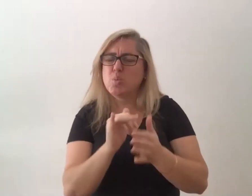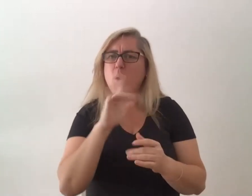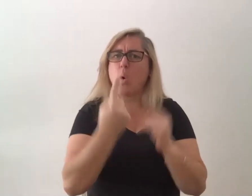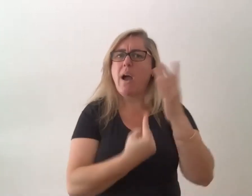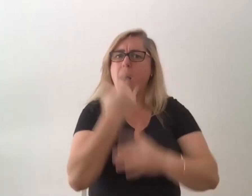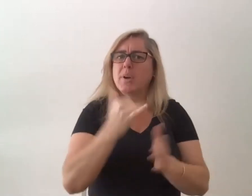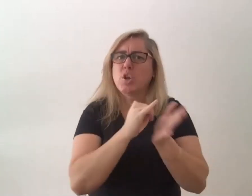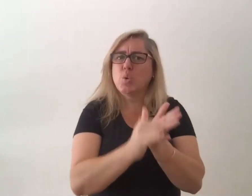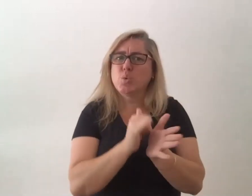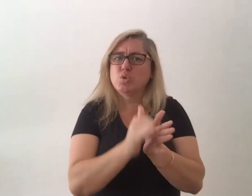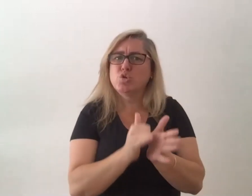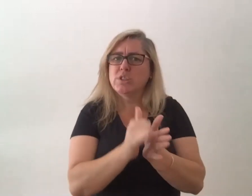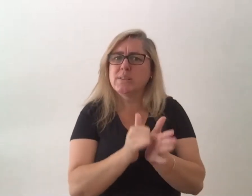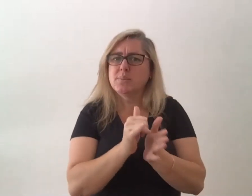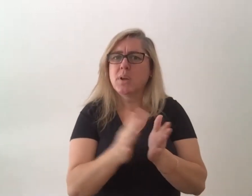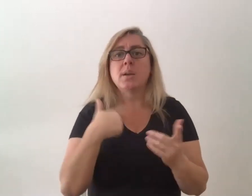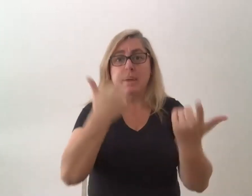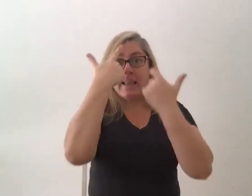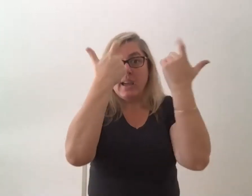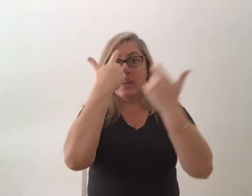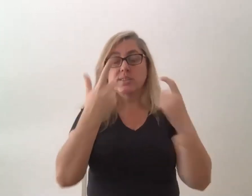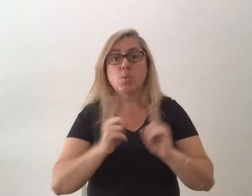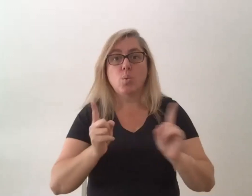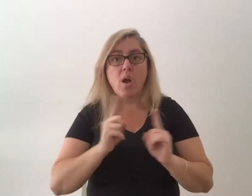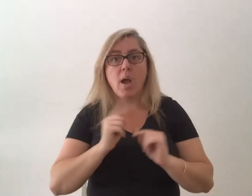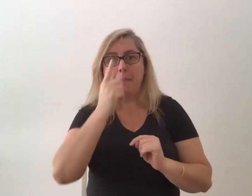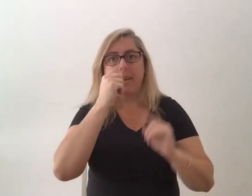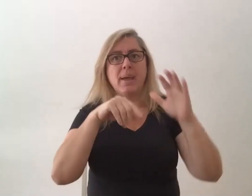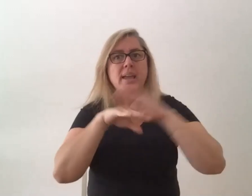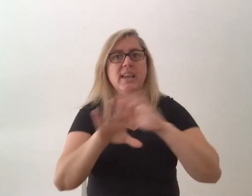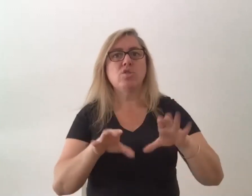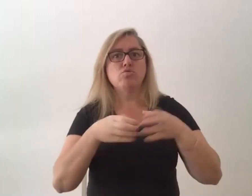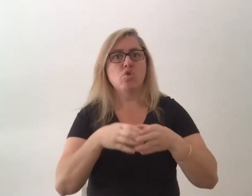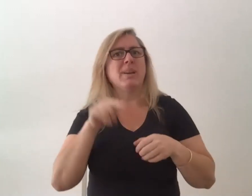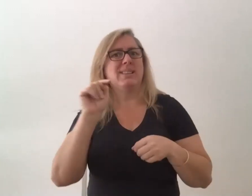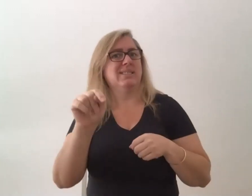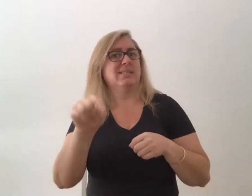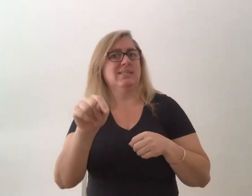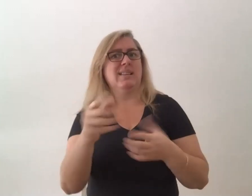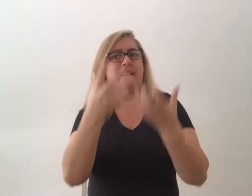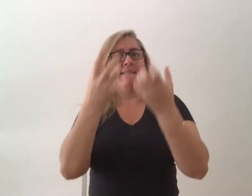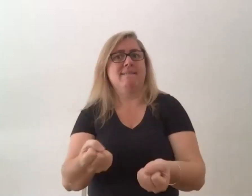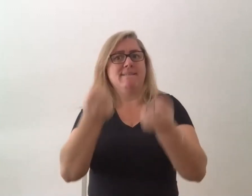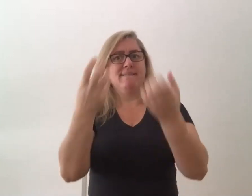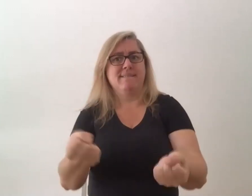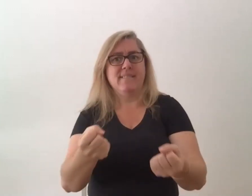i am guessing that some people that are in this group were there based on your comments brilliant